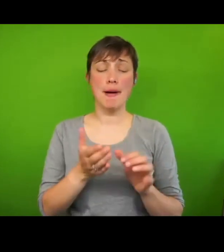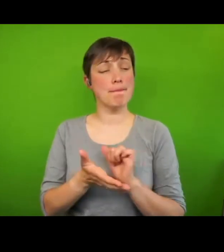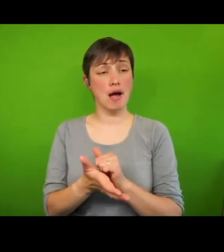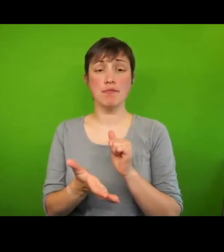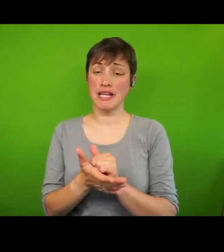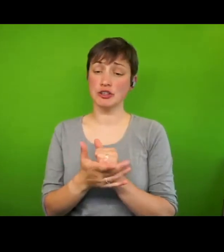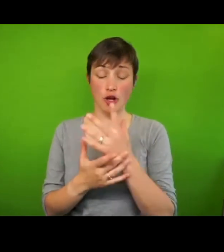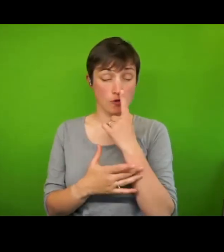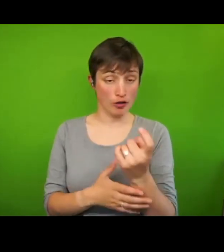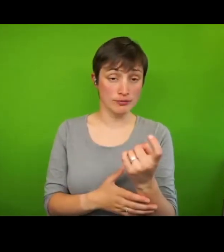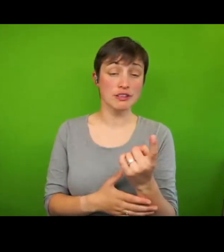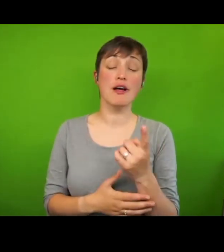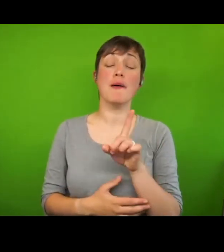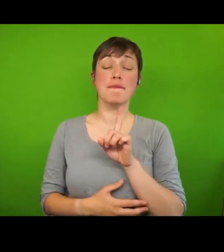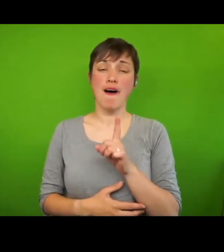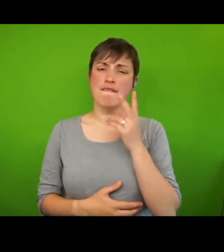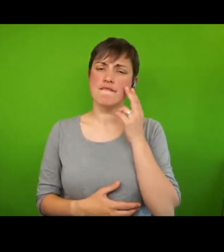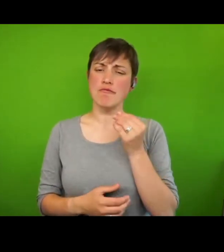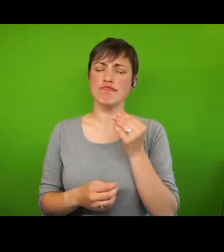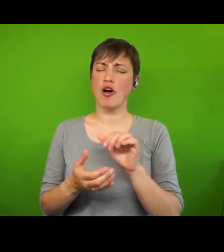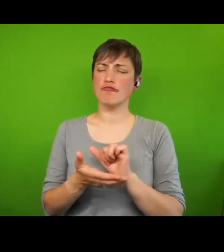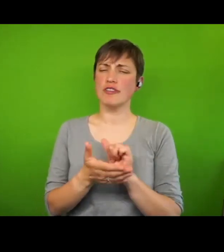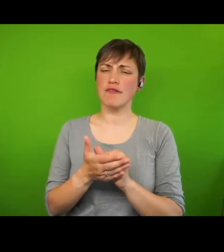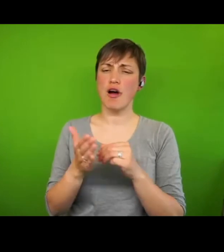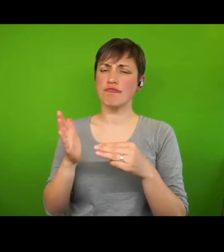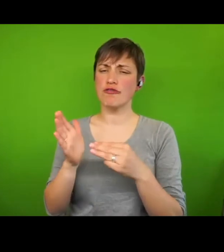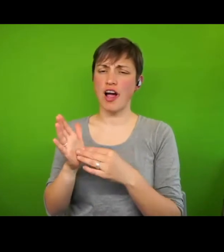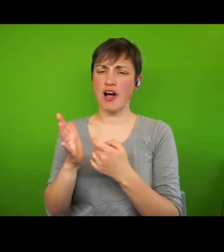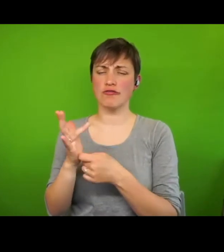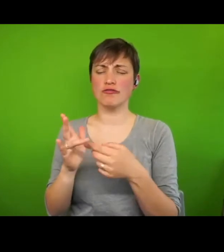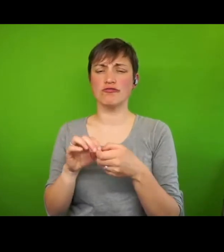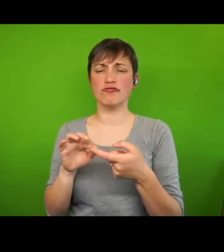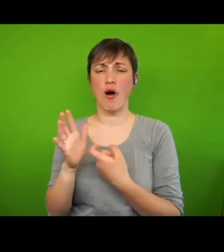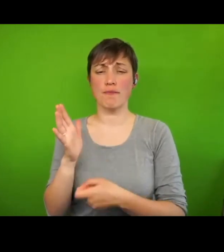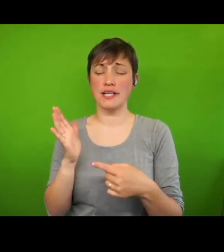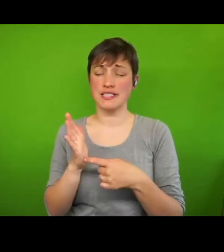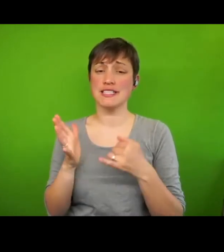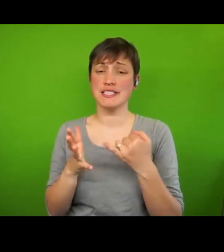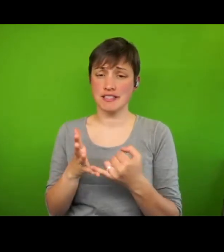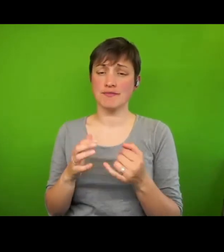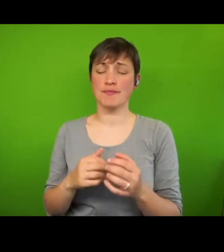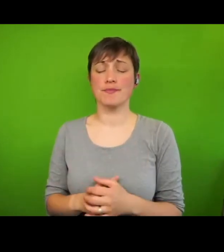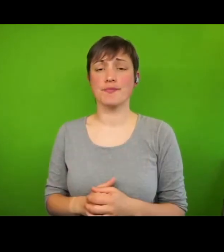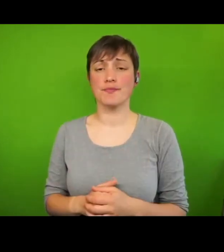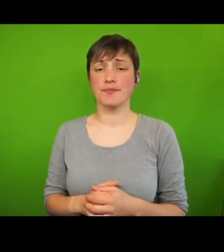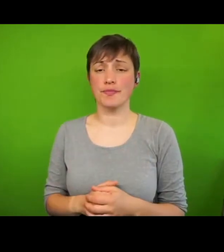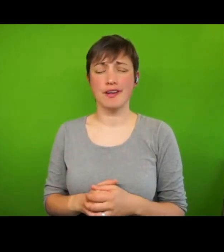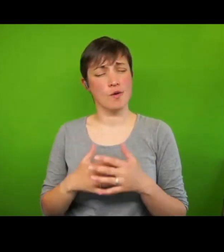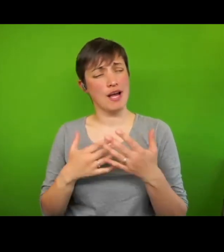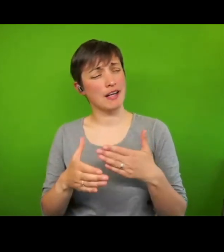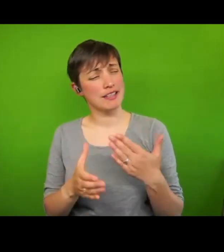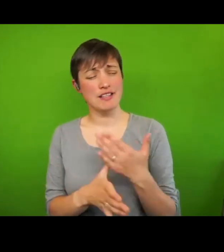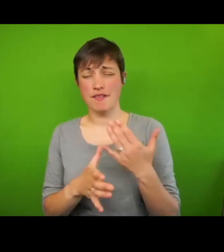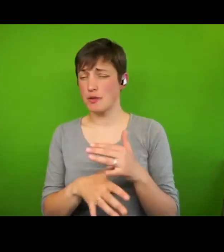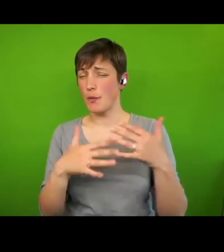discovered was written by the late Murray and Roberts, who was an extraordinary activist with ATD Fourth World. And indeed, the